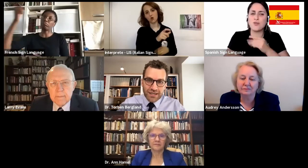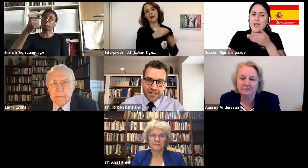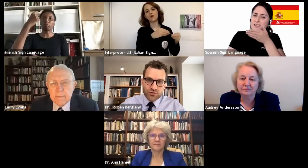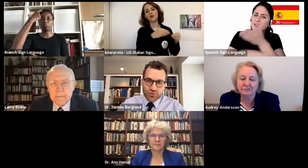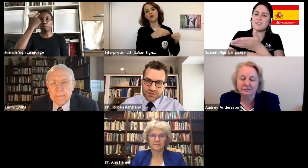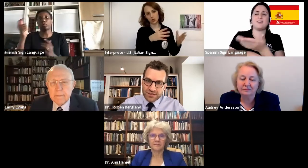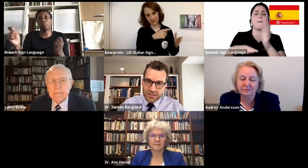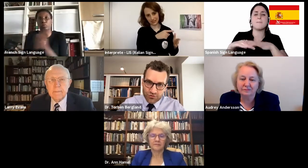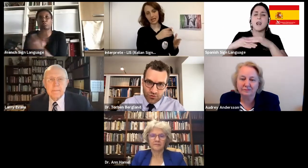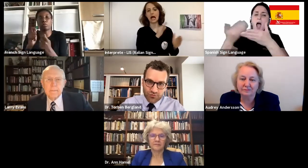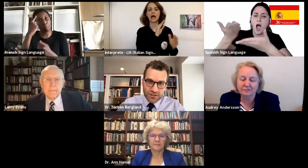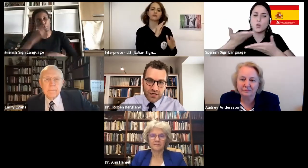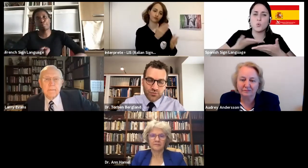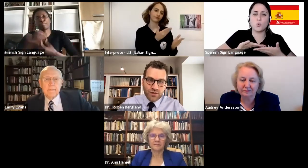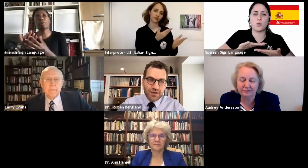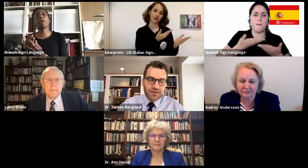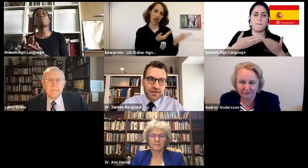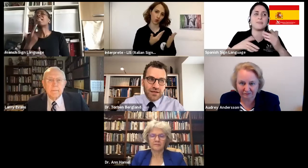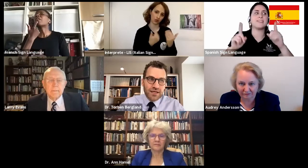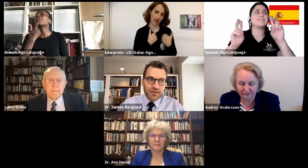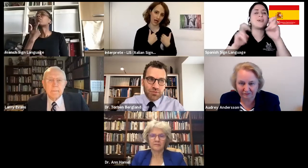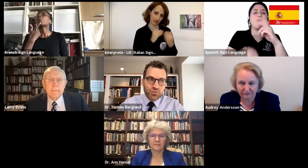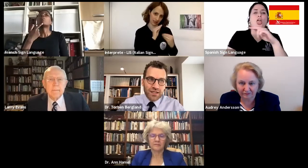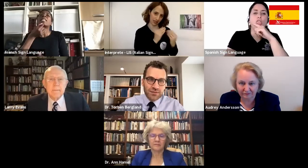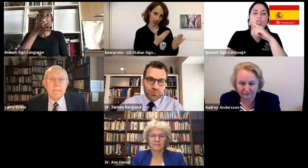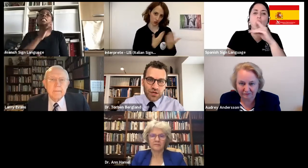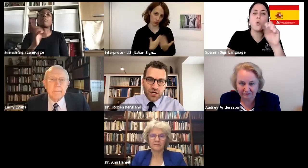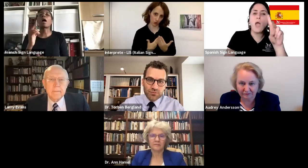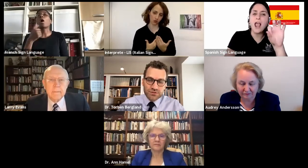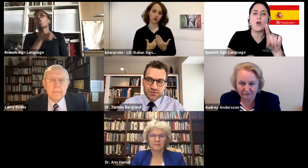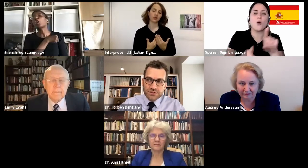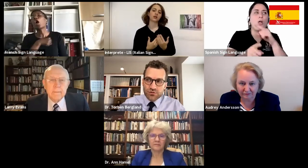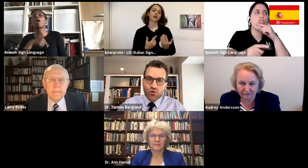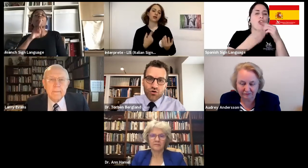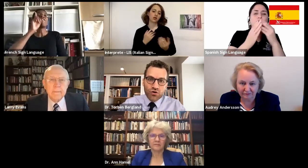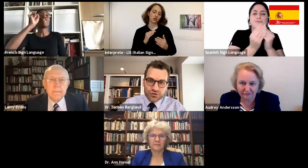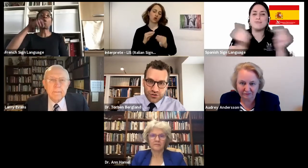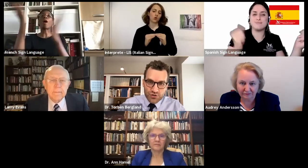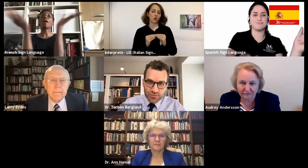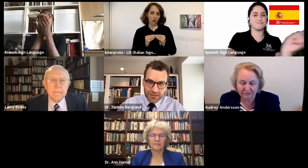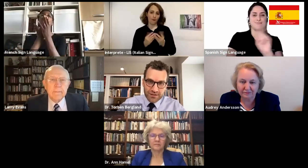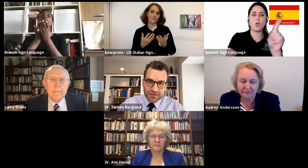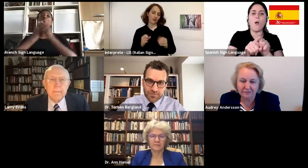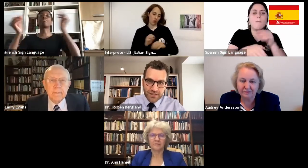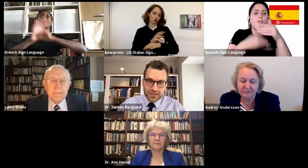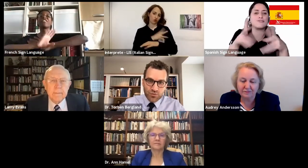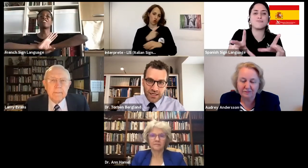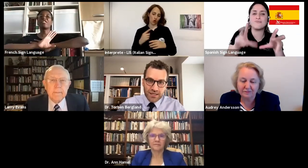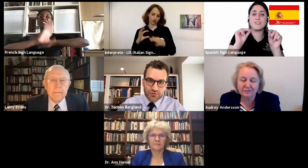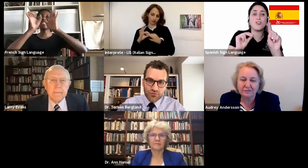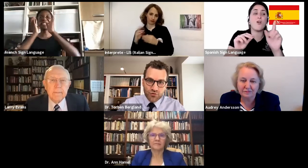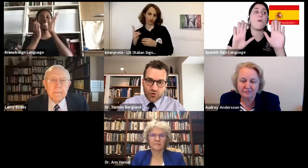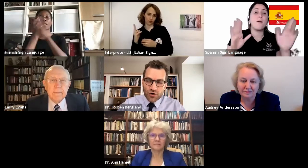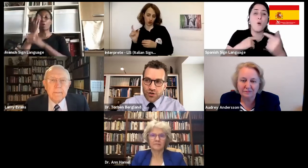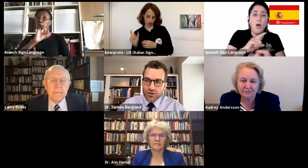away, that you pass it, that you're over and done with it. But when it becomes all-consuming in a